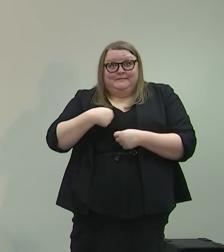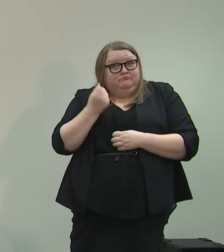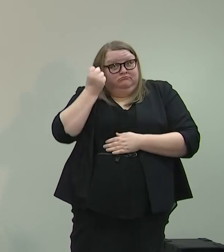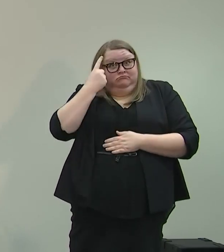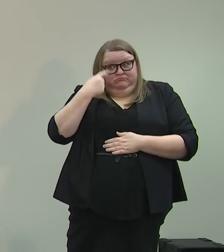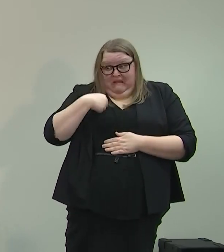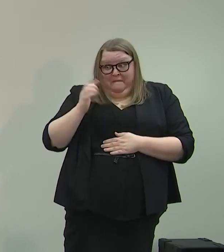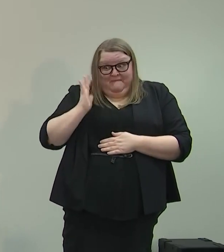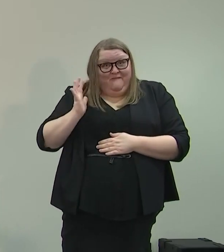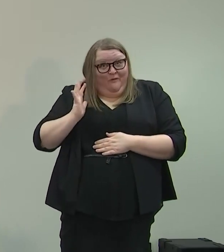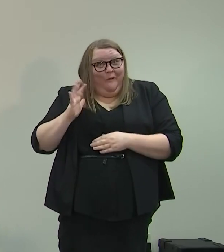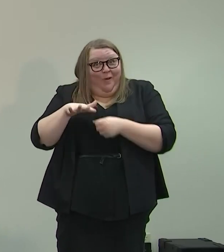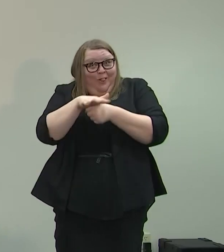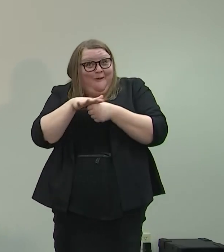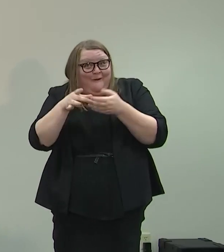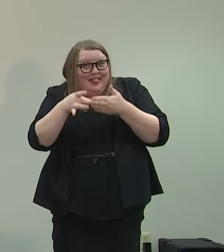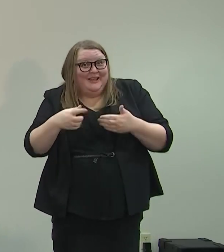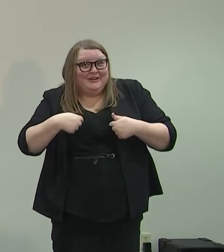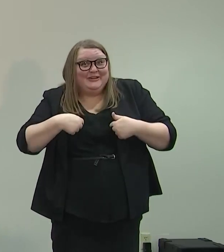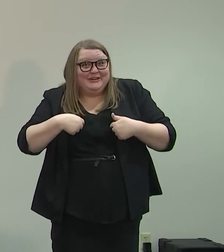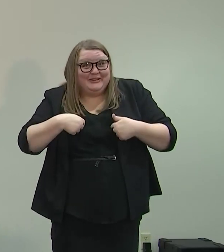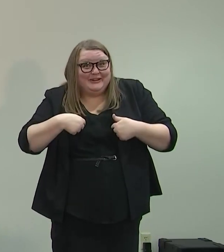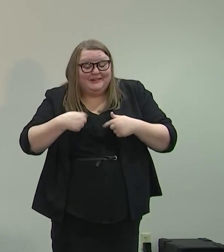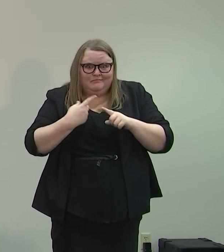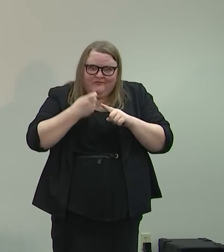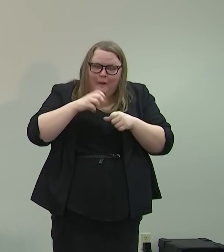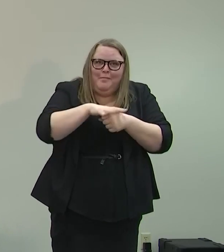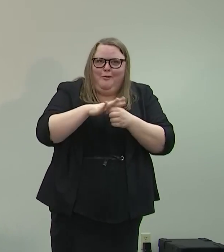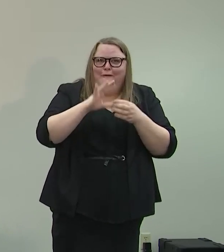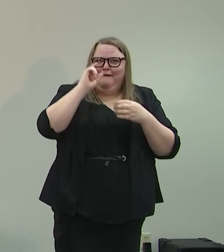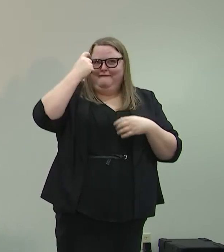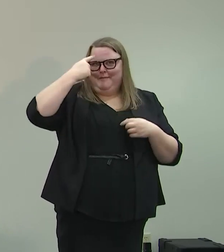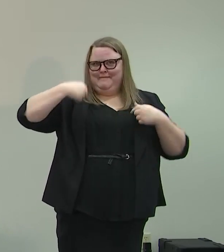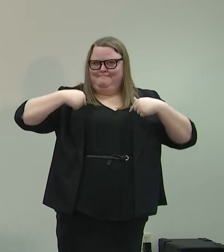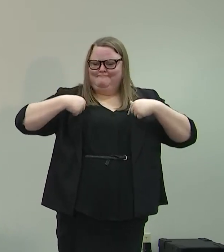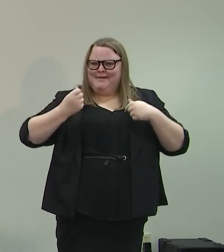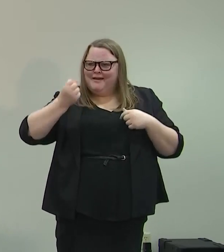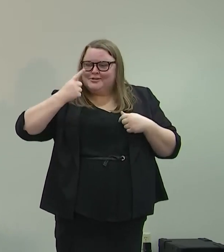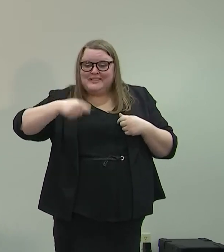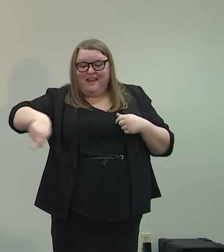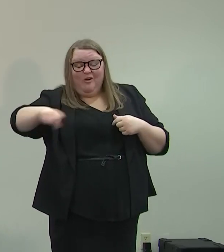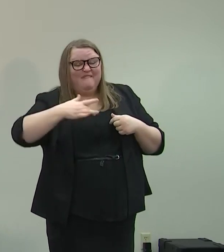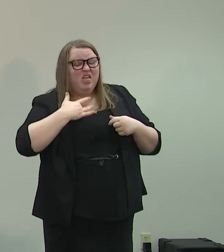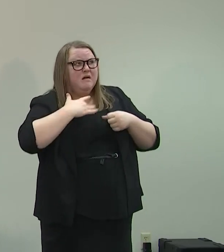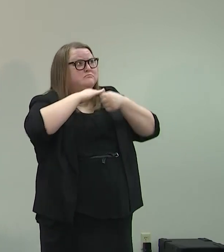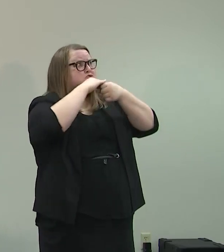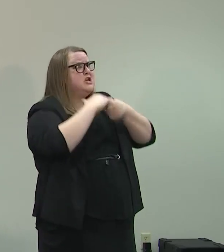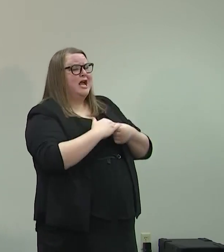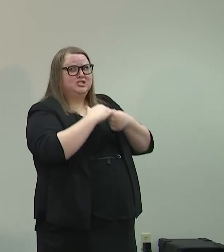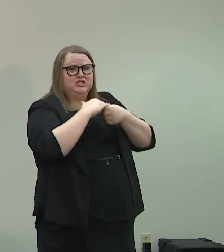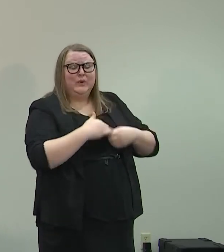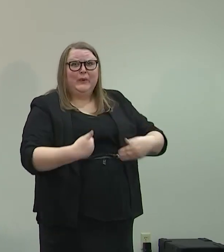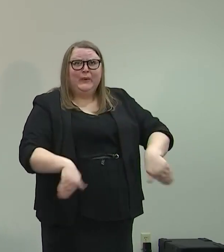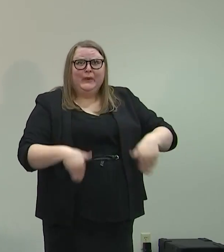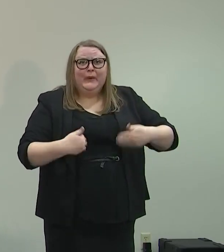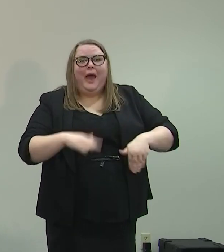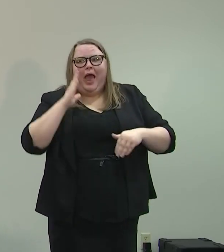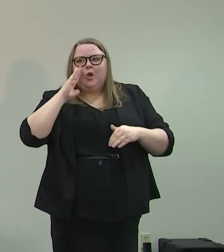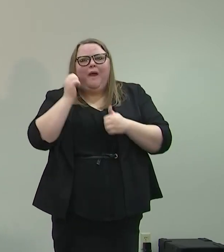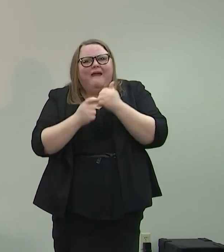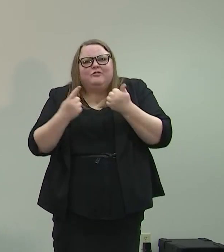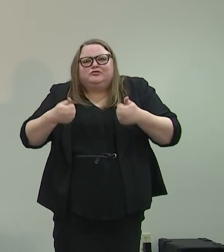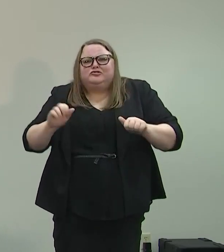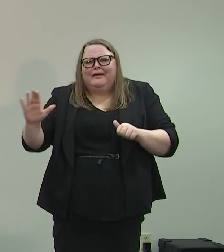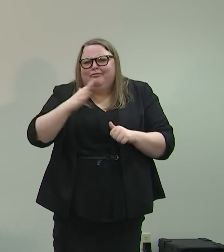get it. I was there. I come from local government. I understand the pressure that they're under, and I know everyone is doing their